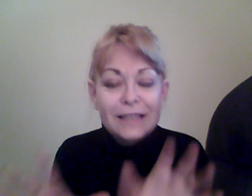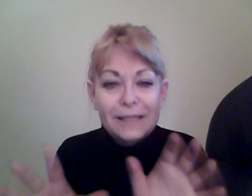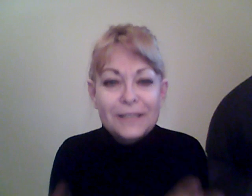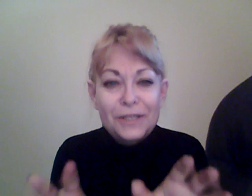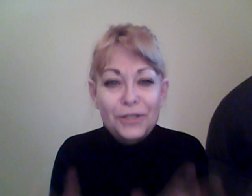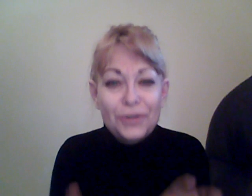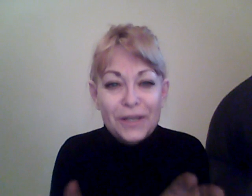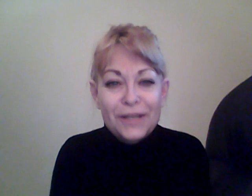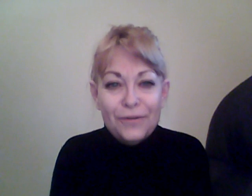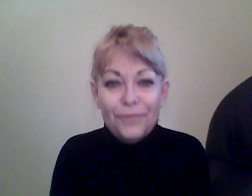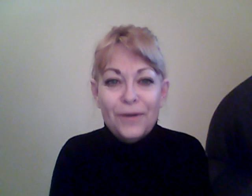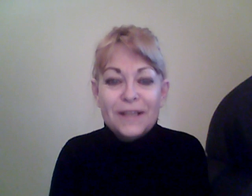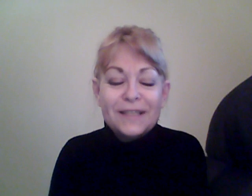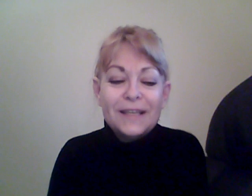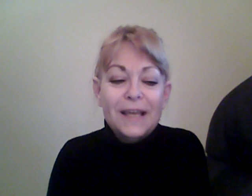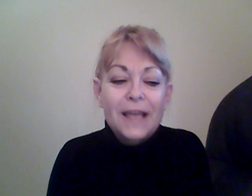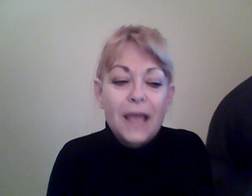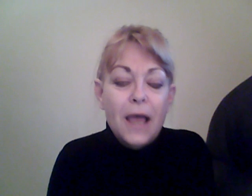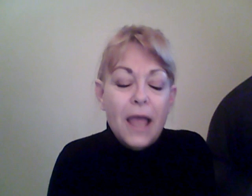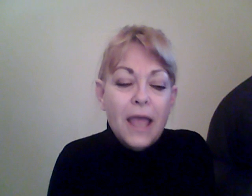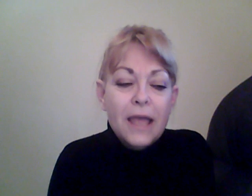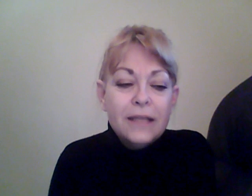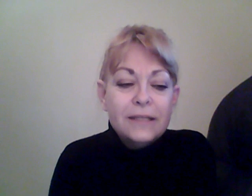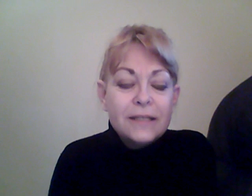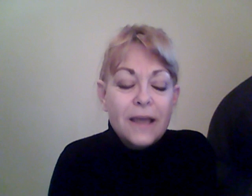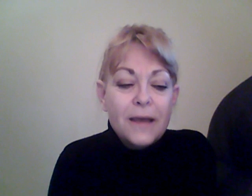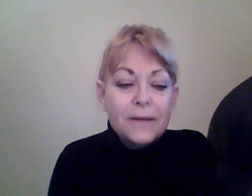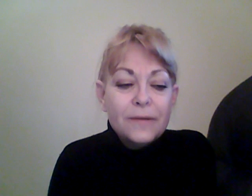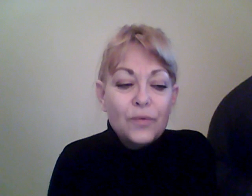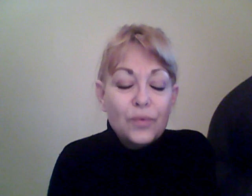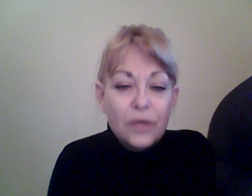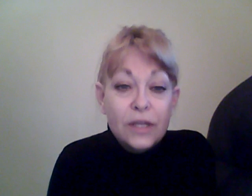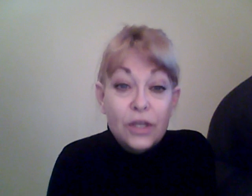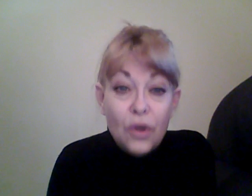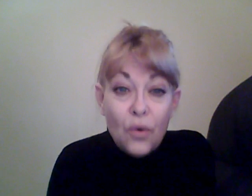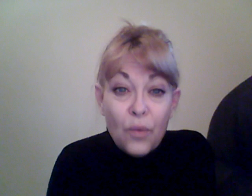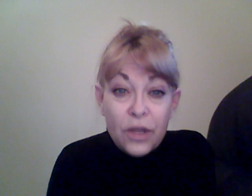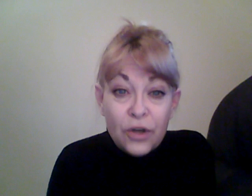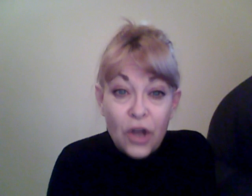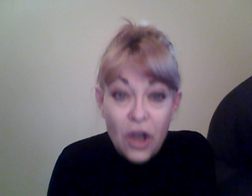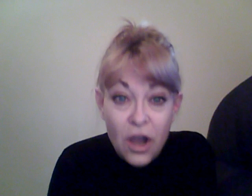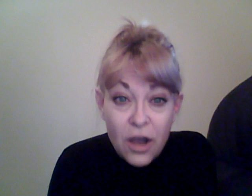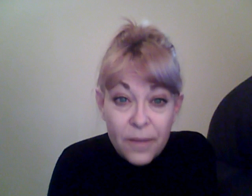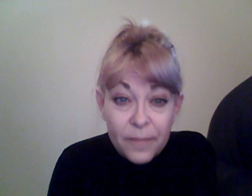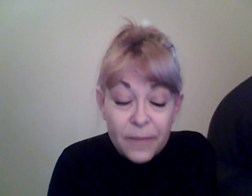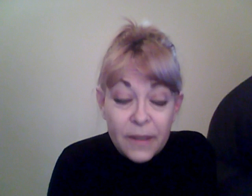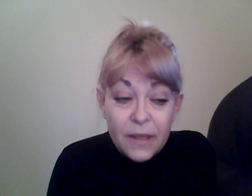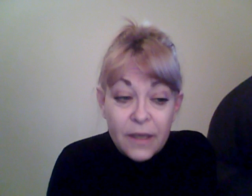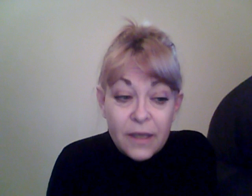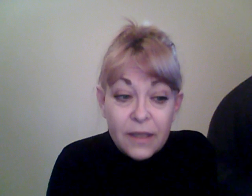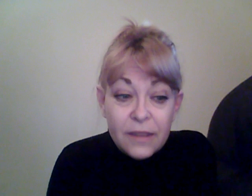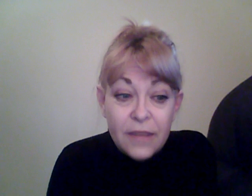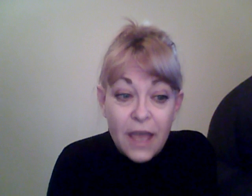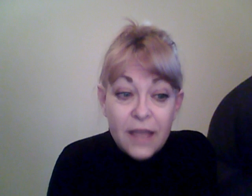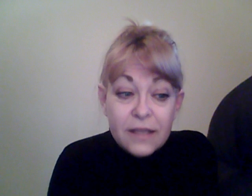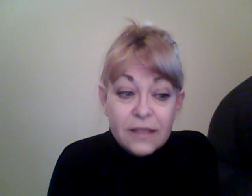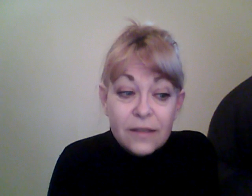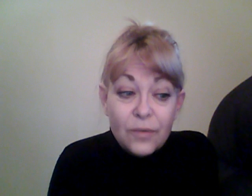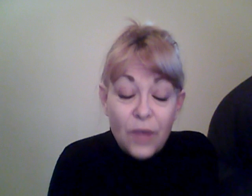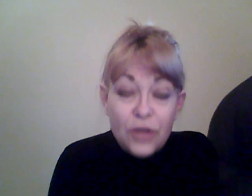Listen to your inner voice. And, uh, really know when you're calm, that when